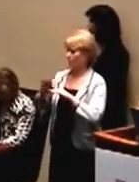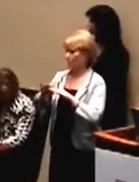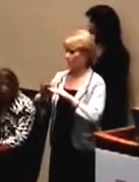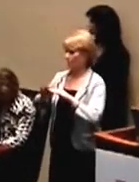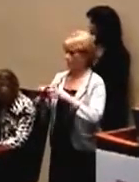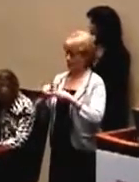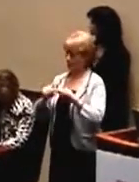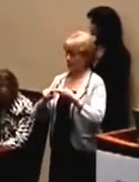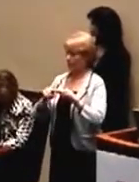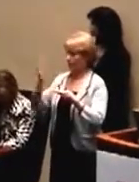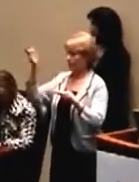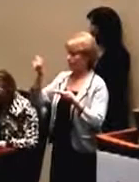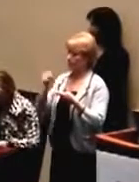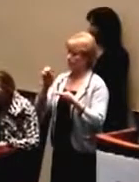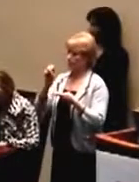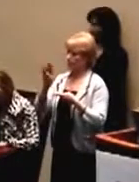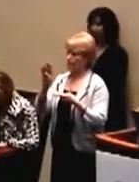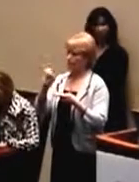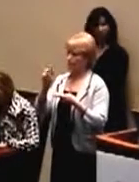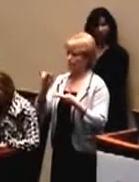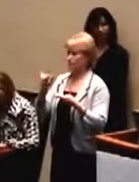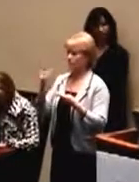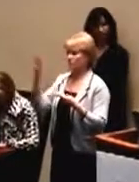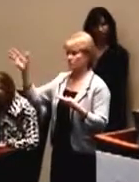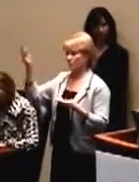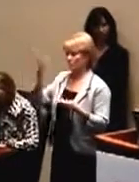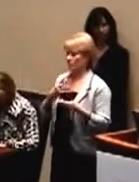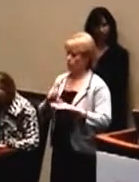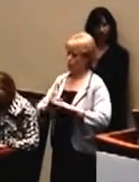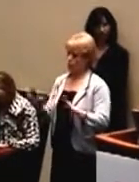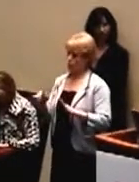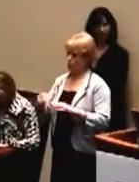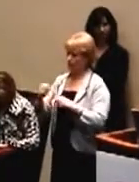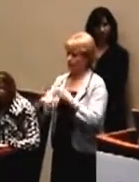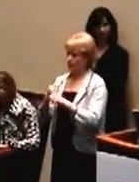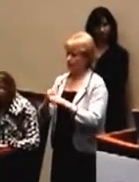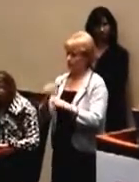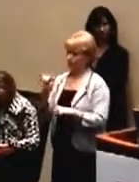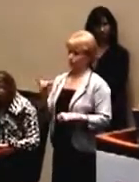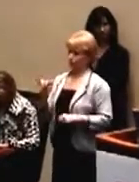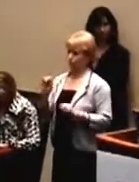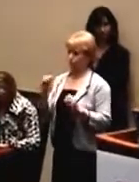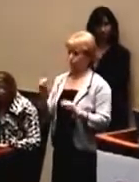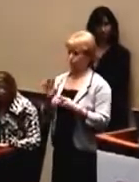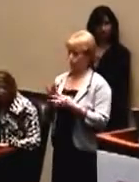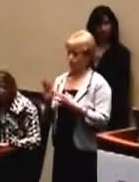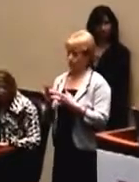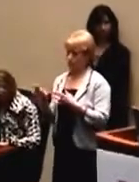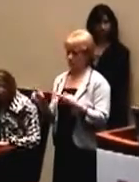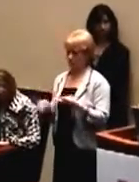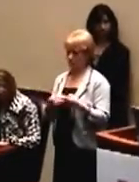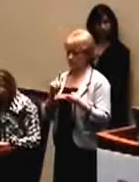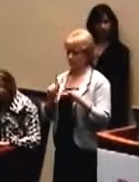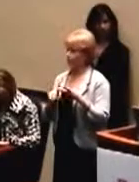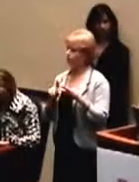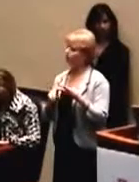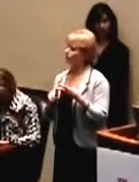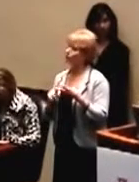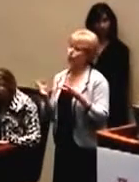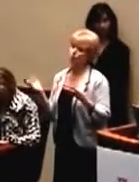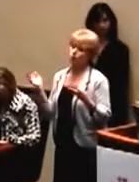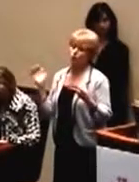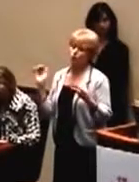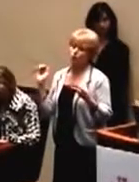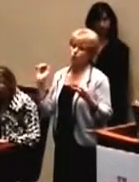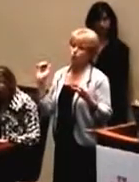Two, subsidy. But I've already been told I'm not getting any more subsidy this year, so that's not an option for me. Three, we could